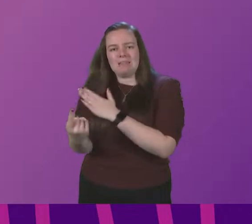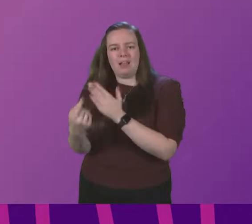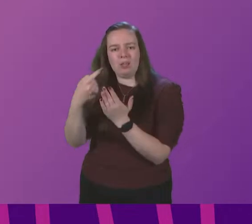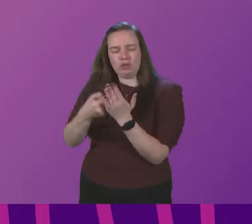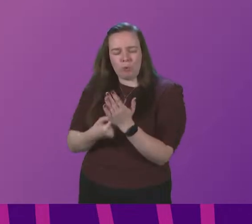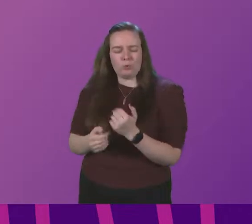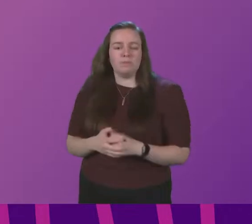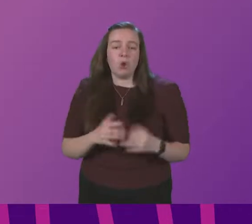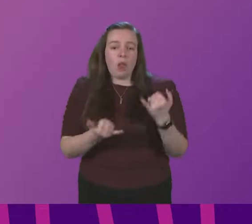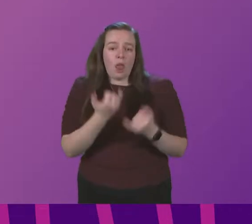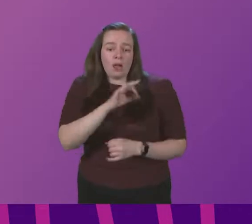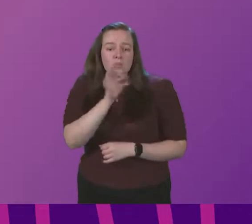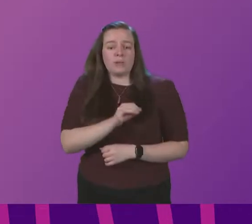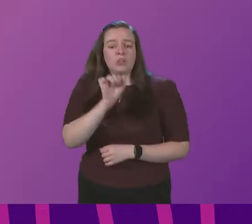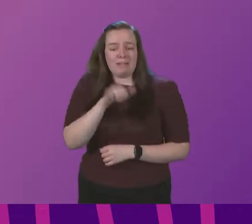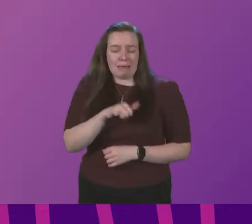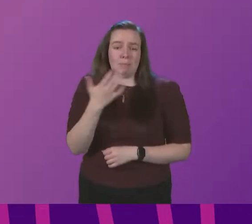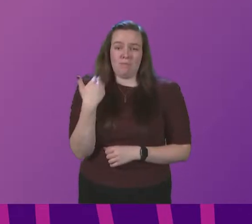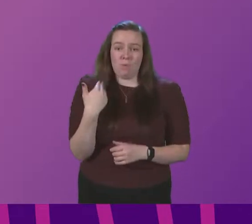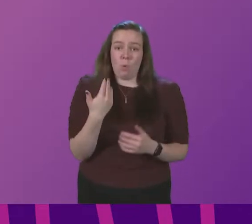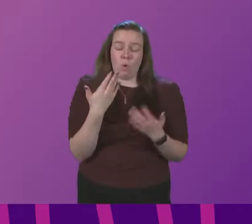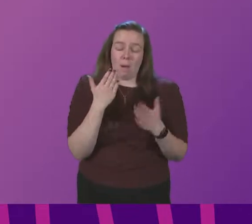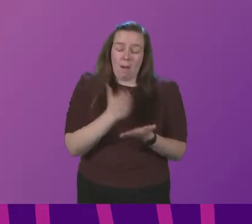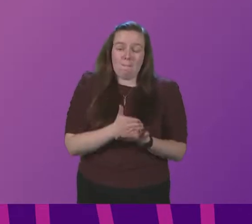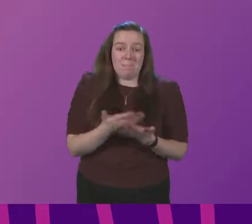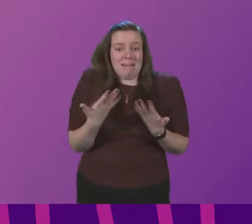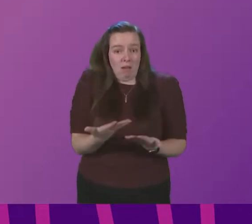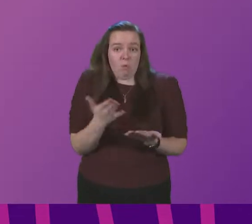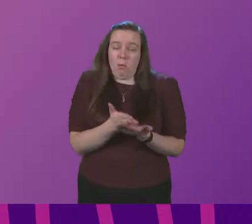On that last question, yes, that was the case previously and that is the case now.